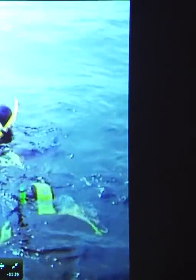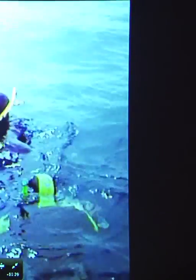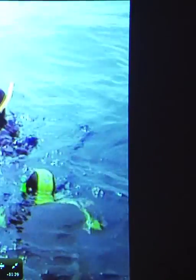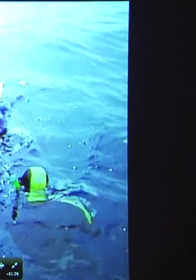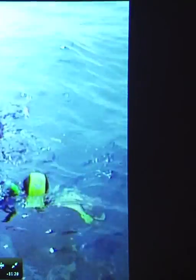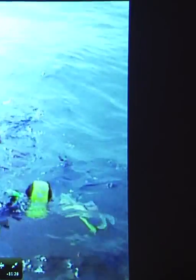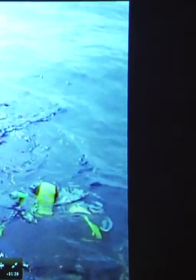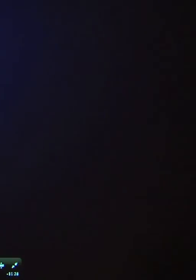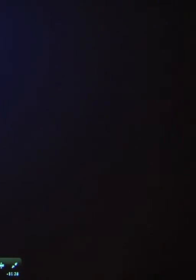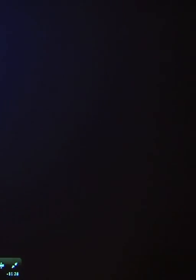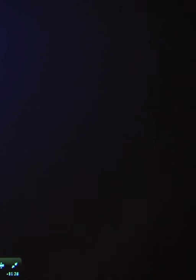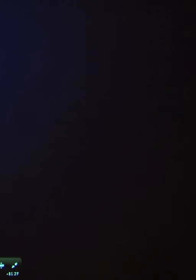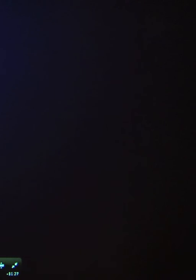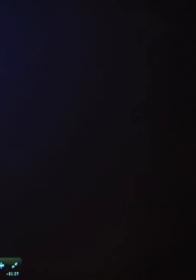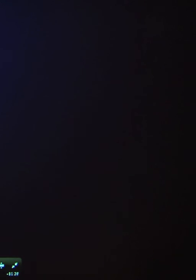shark.